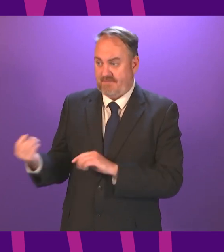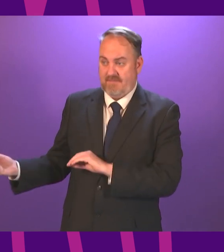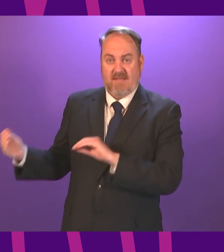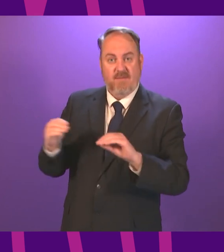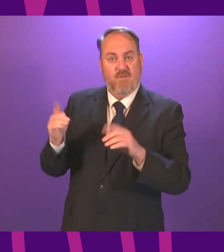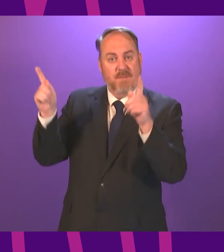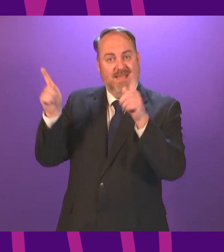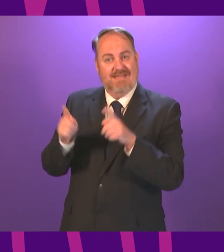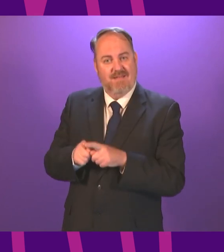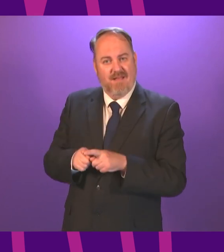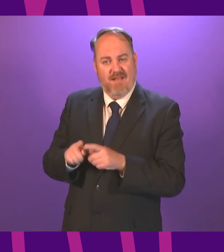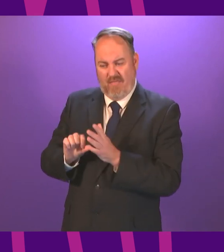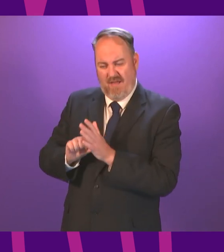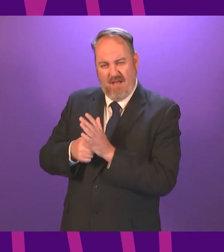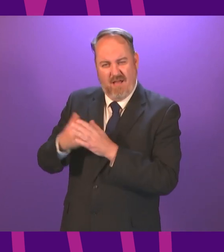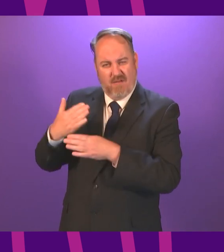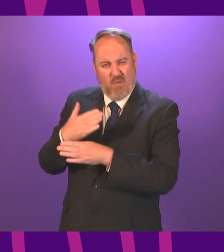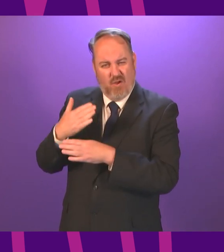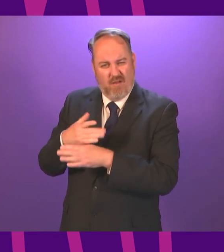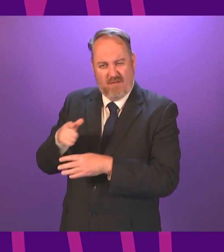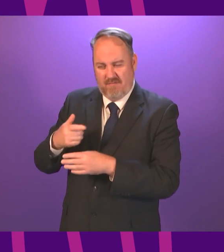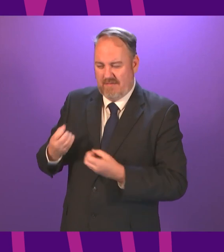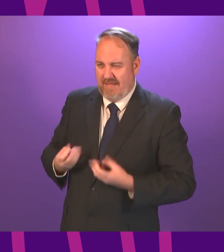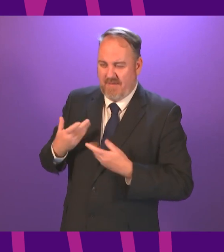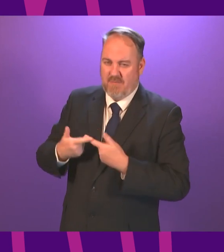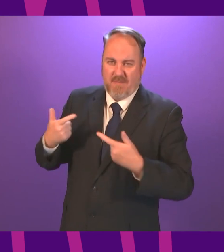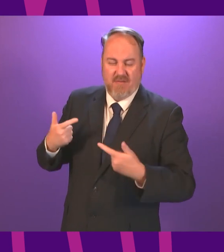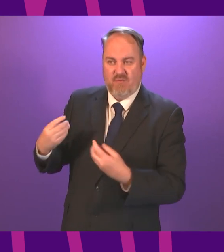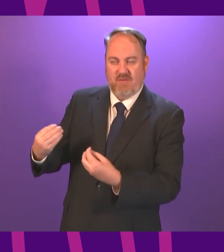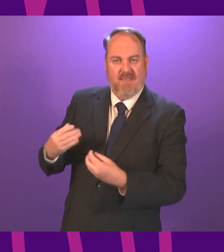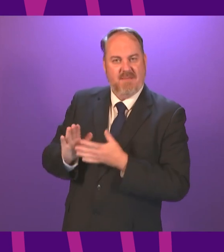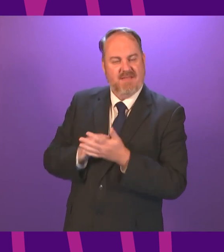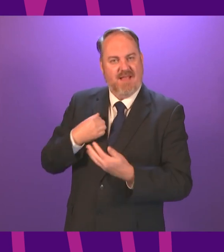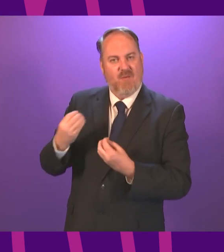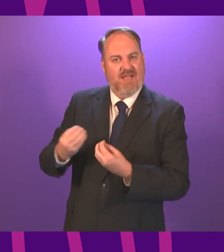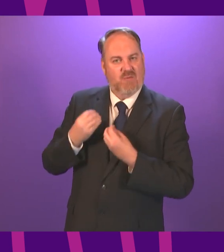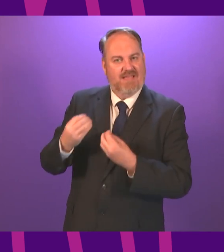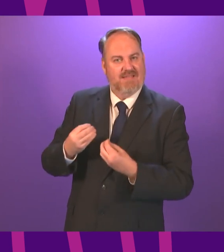but through hard work and sacrifice they educated me I I began I like all